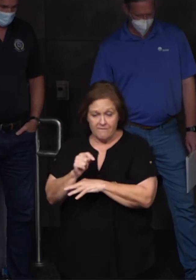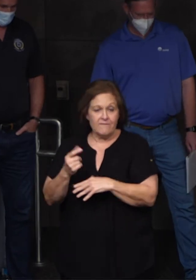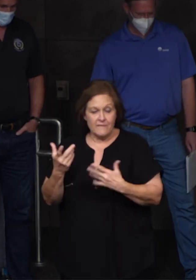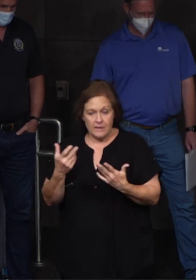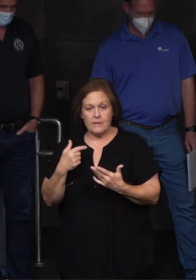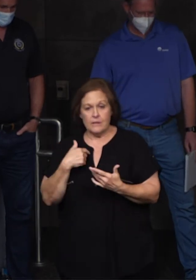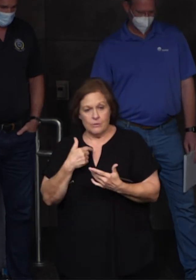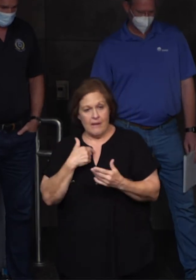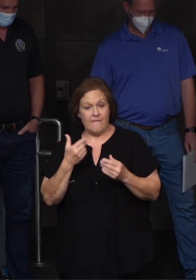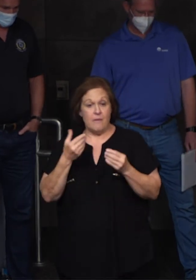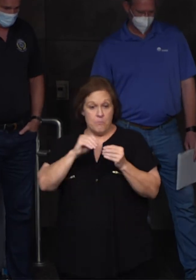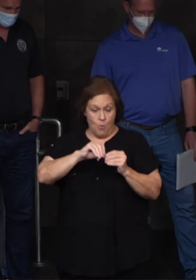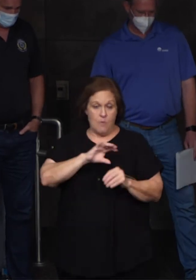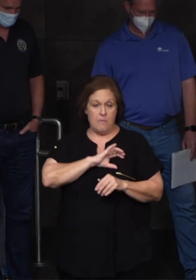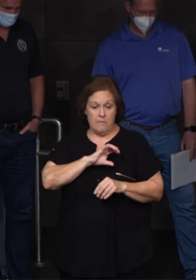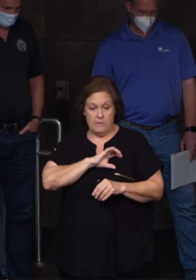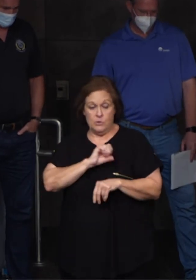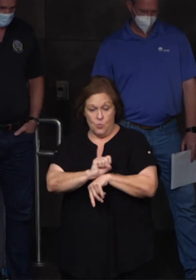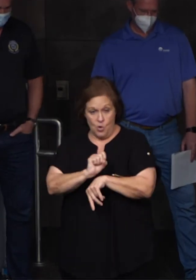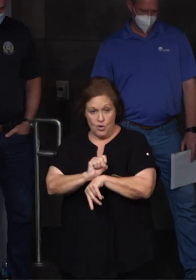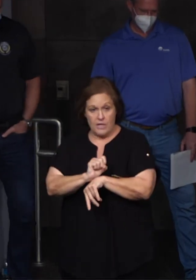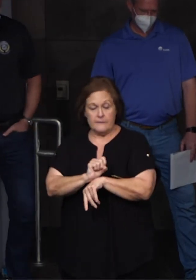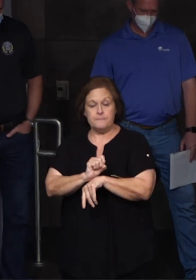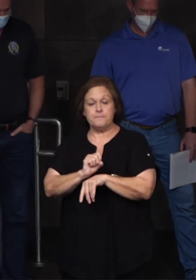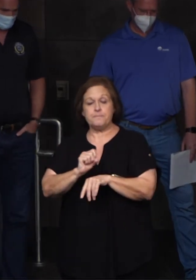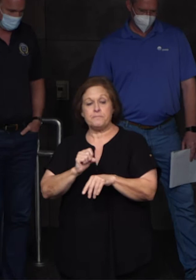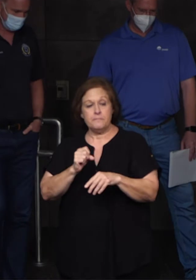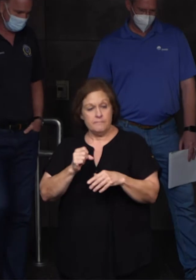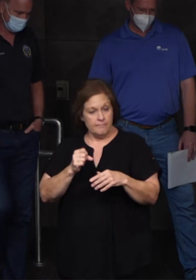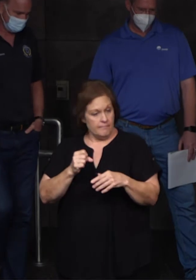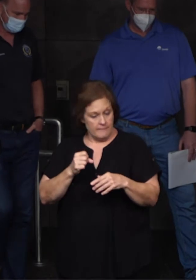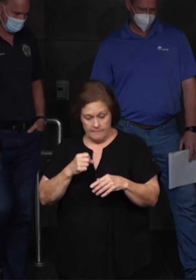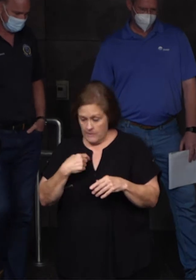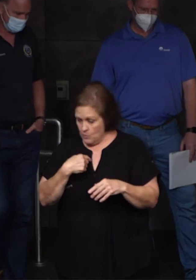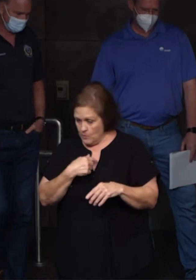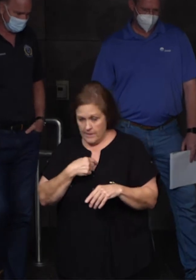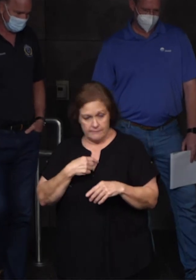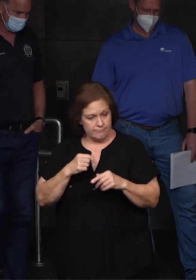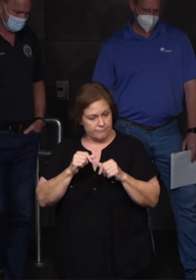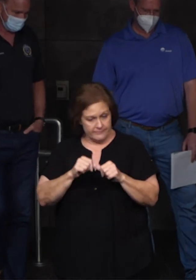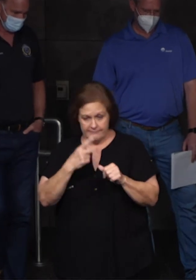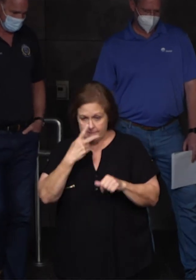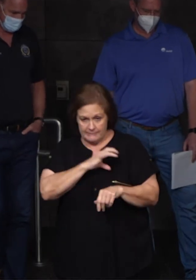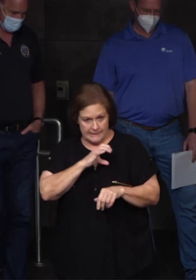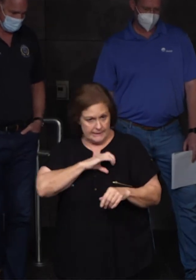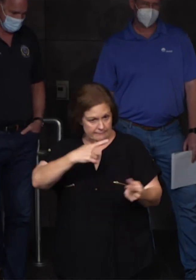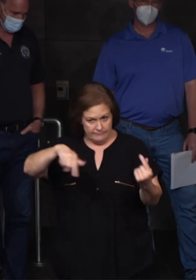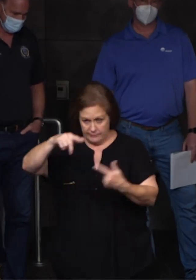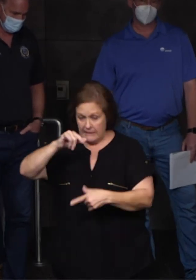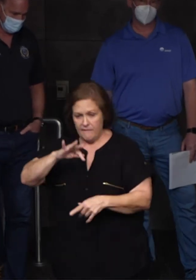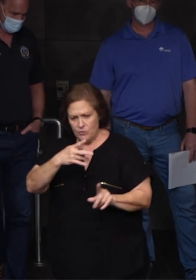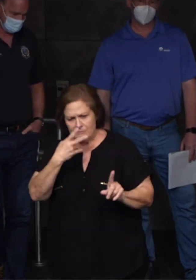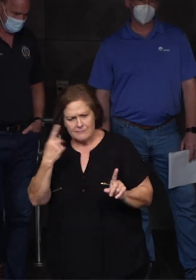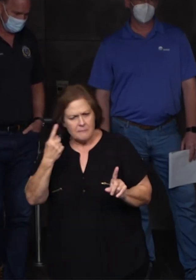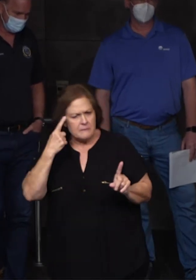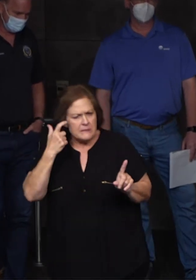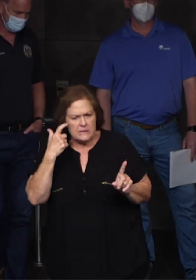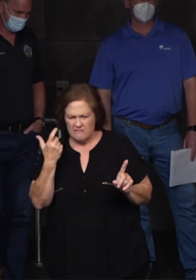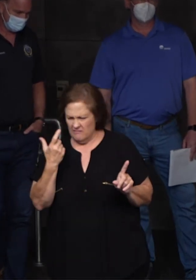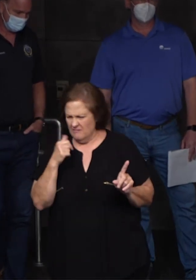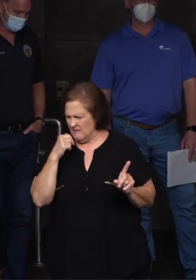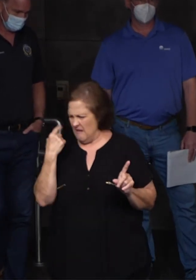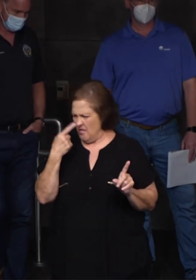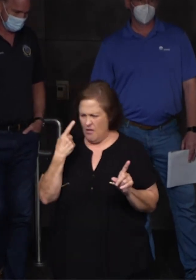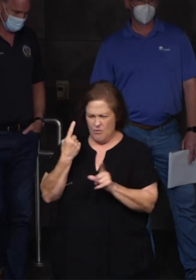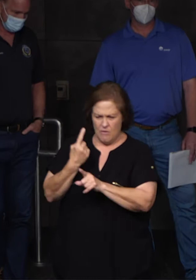again, we have more deputies out there with a very big presence. If you see anything suspicious, see something that just doesn't look